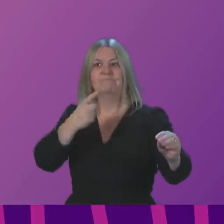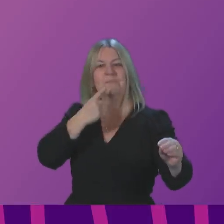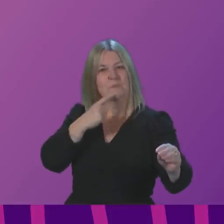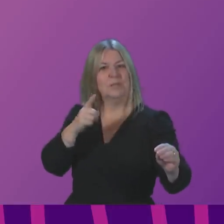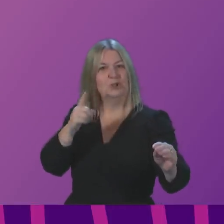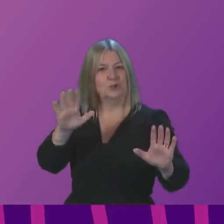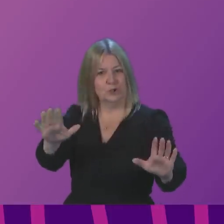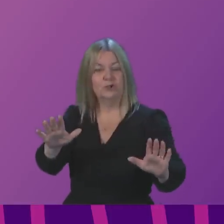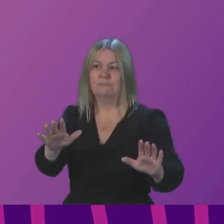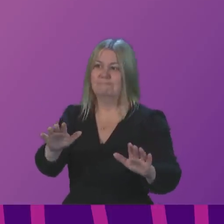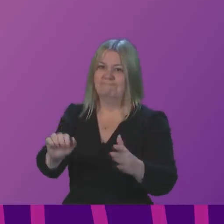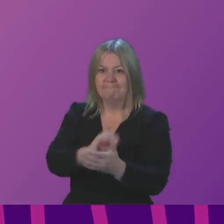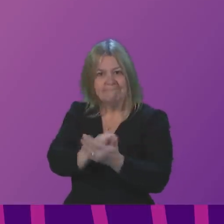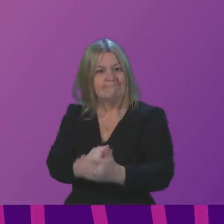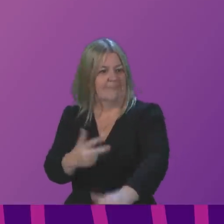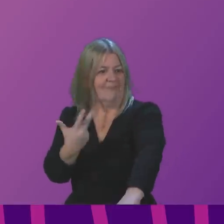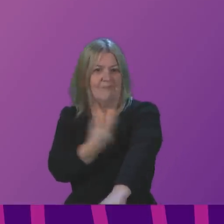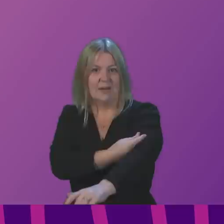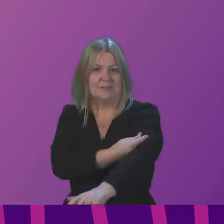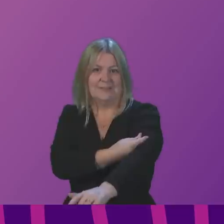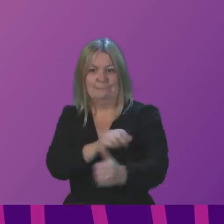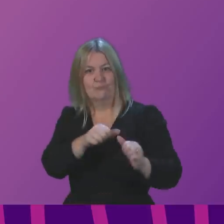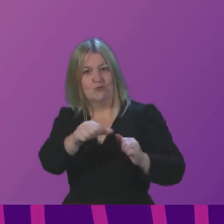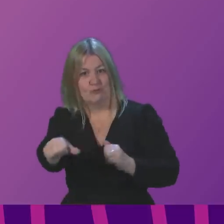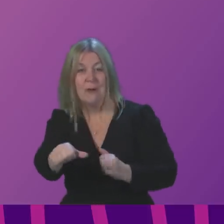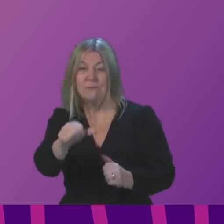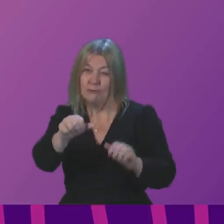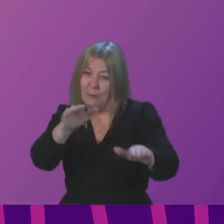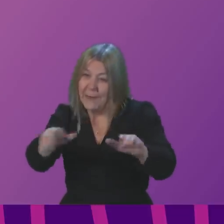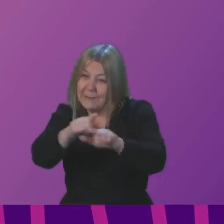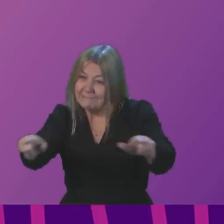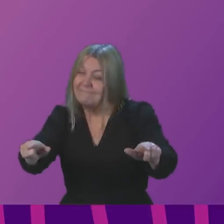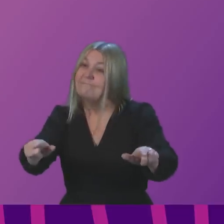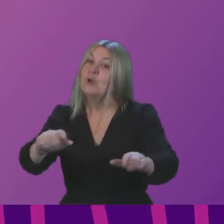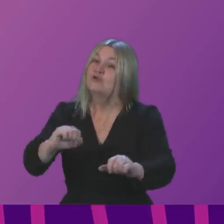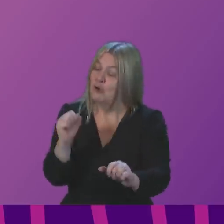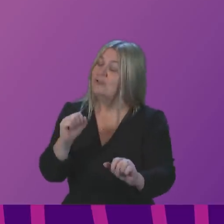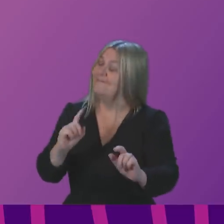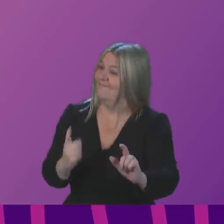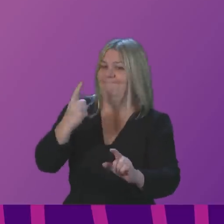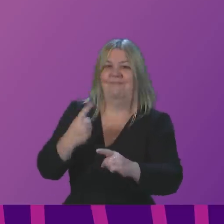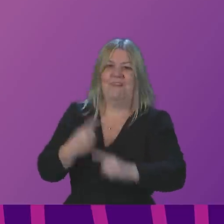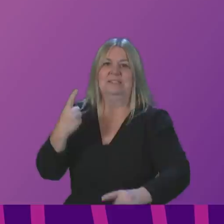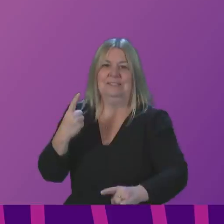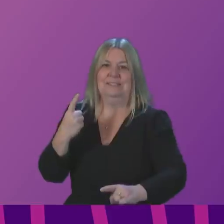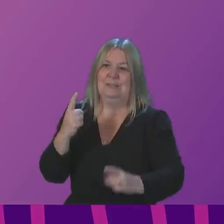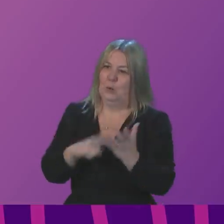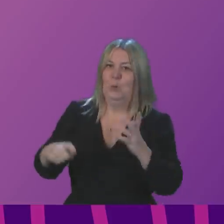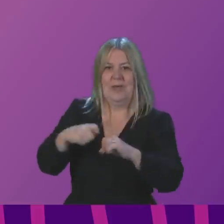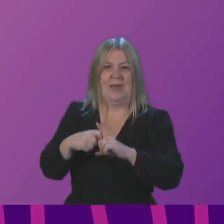programme. Let me remind people, Scotland currently has the fastest vaccination programme anywhere in the UK. Douglas Ross.